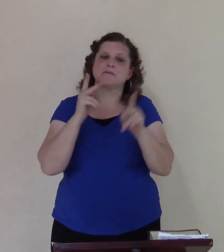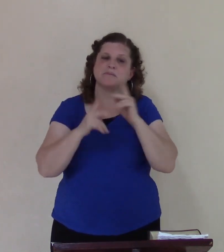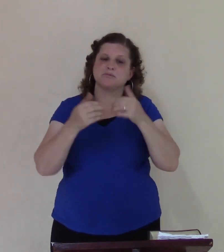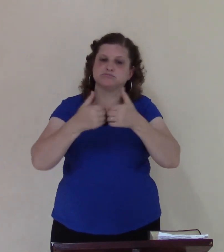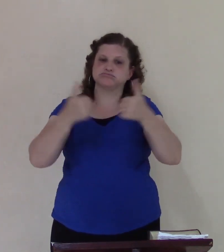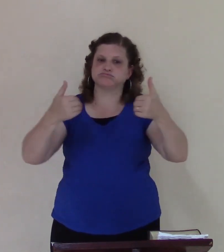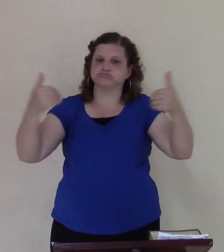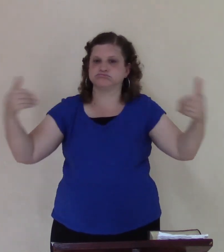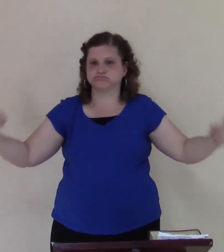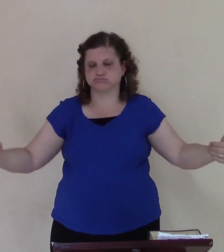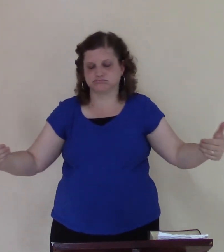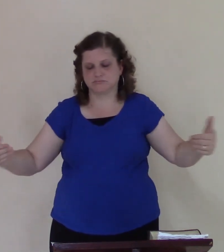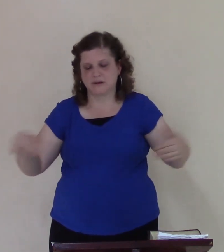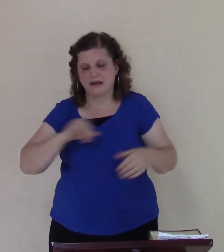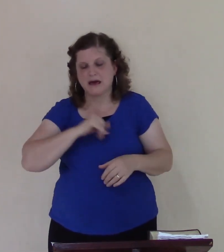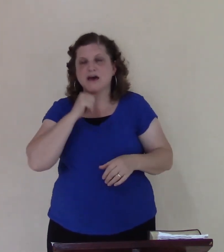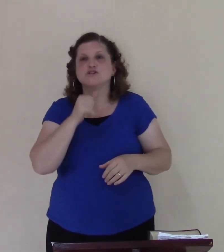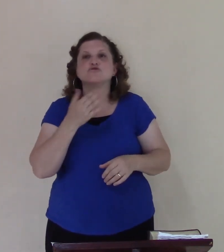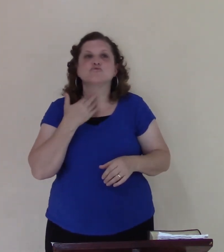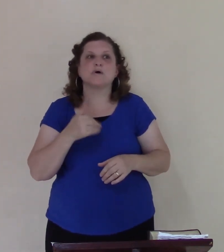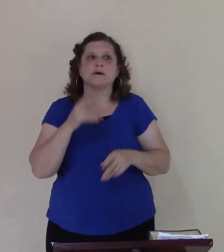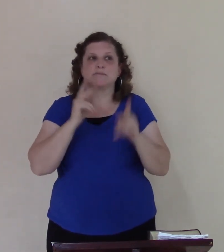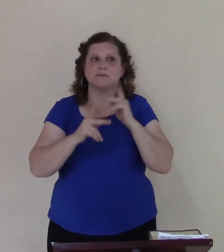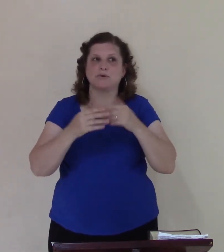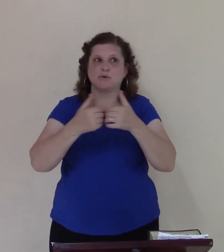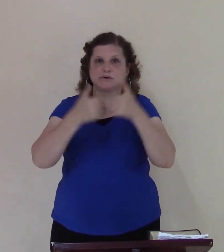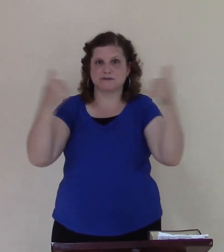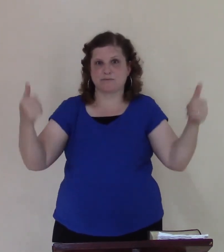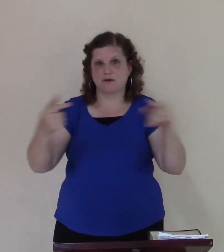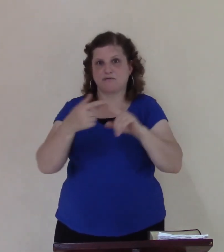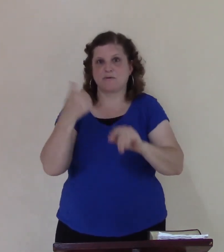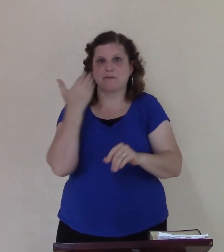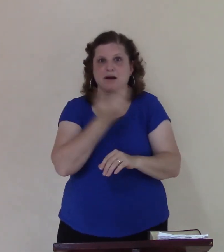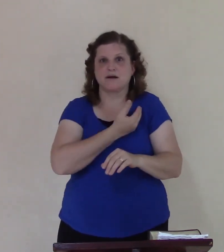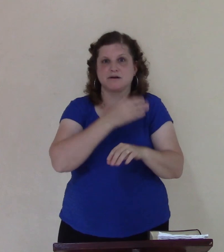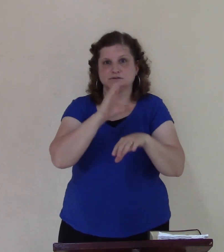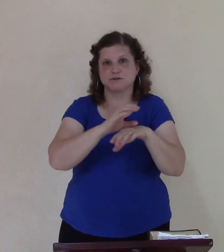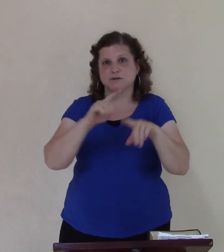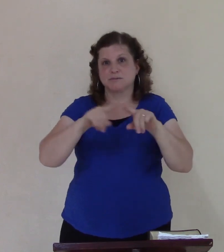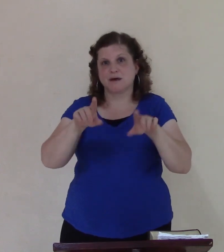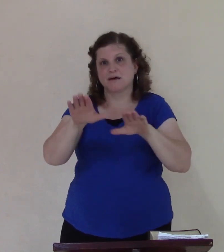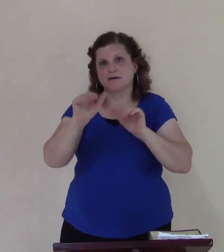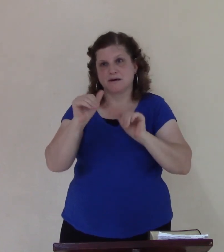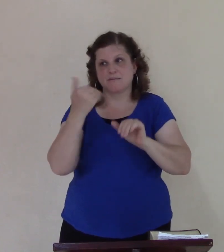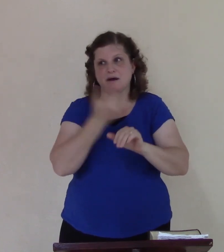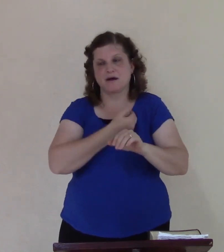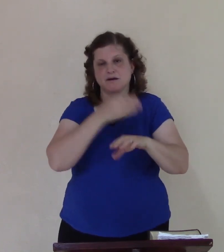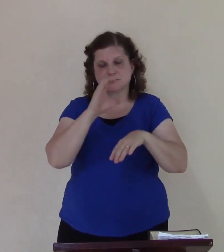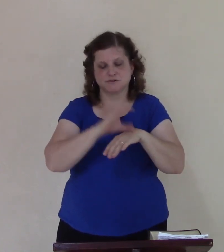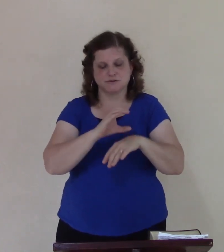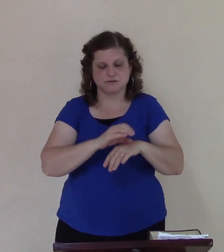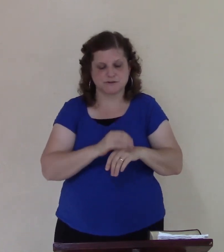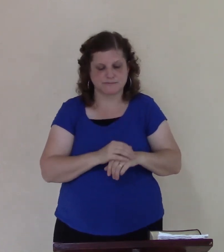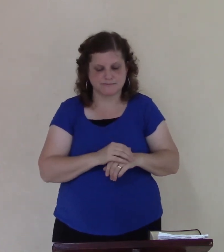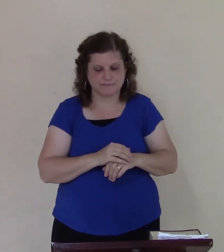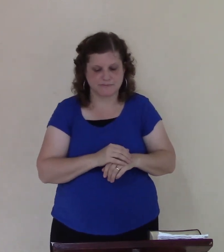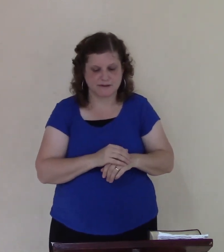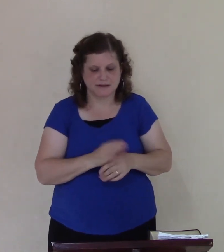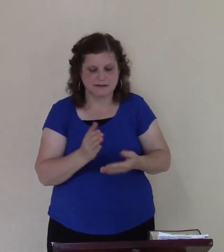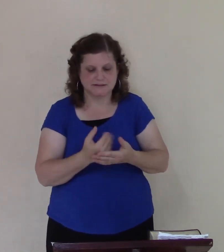want people to be driven away from a church I don't want people to be driven and so sometimes people have different dispositions that can cause people to be driven